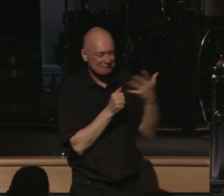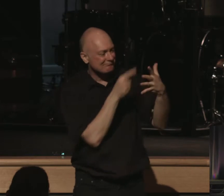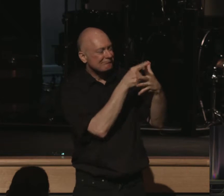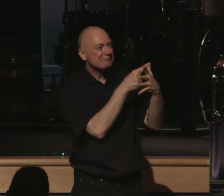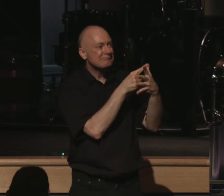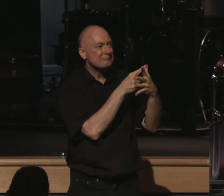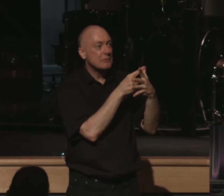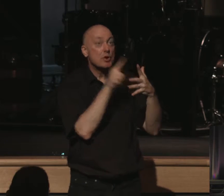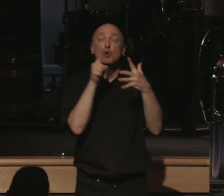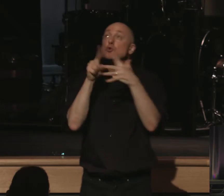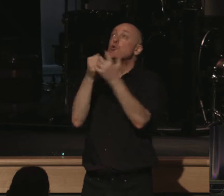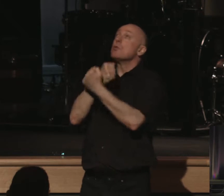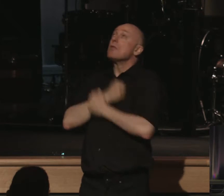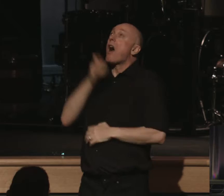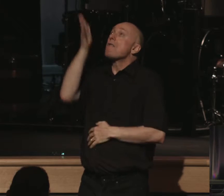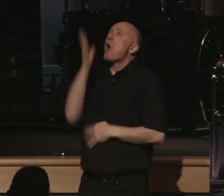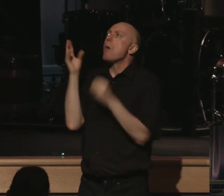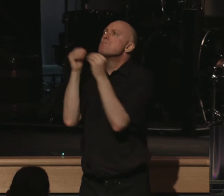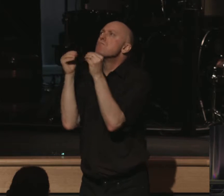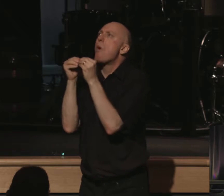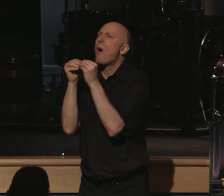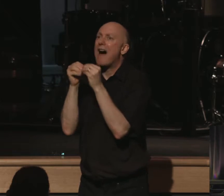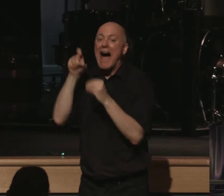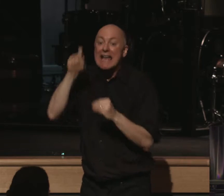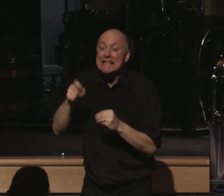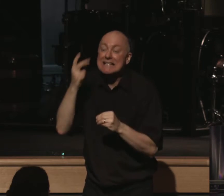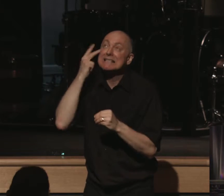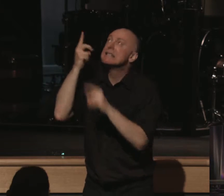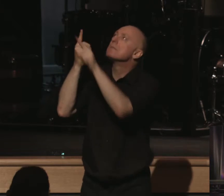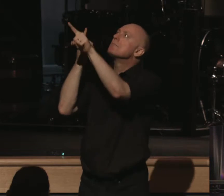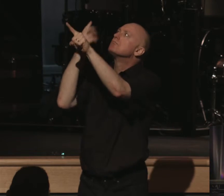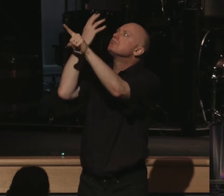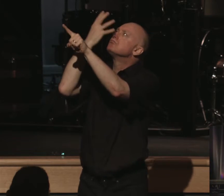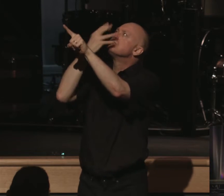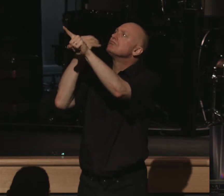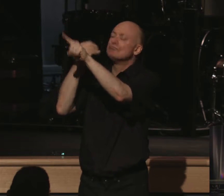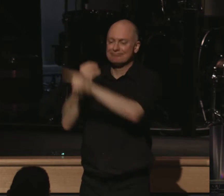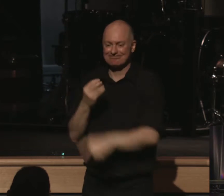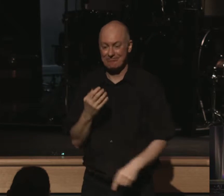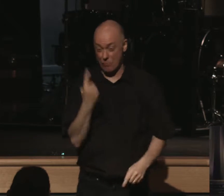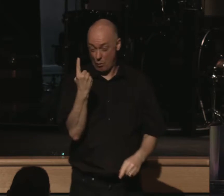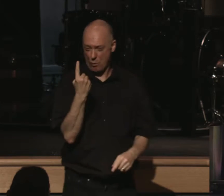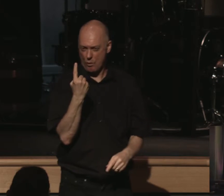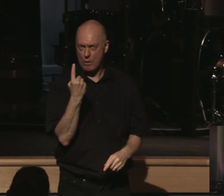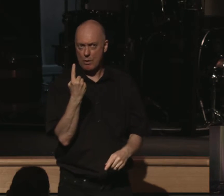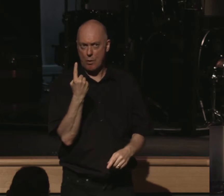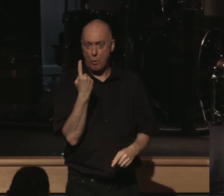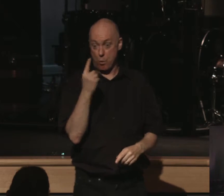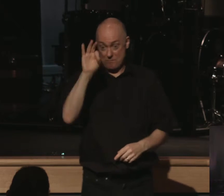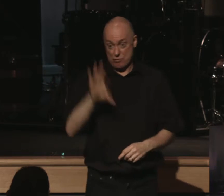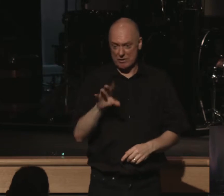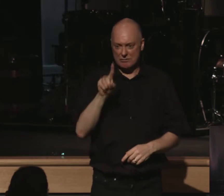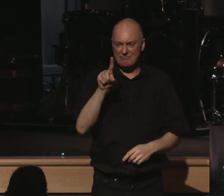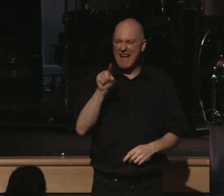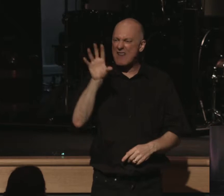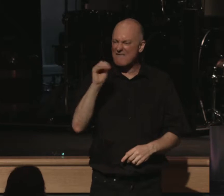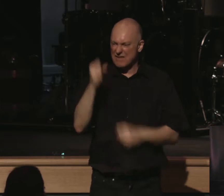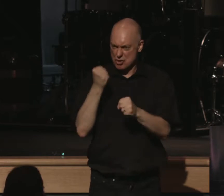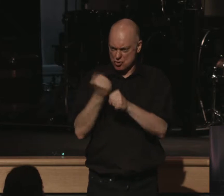love God more, I need to see him as more lovely. Thomas Chalmers was a preacher about 150 or so years